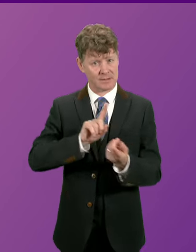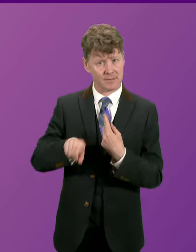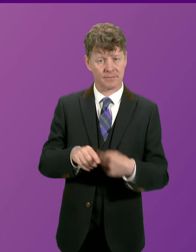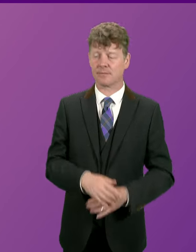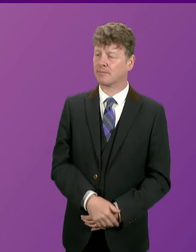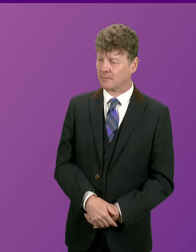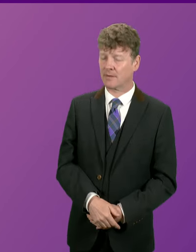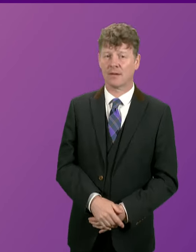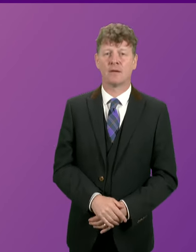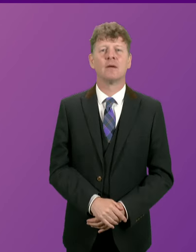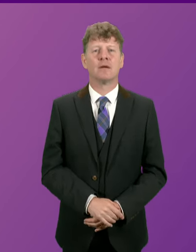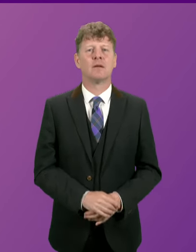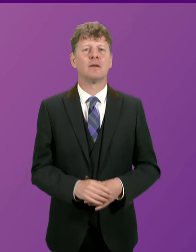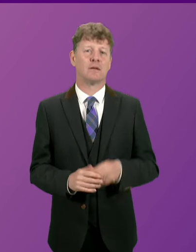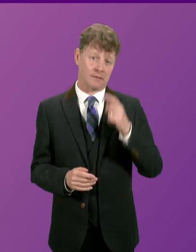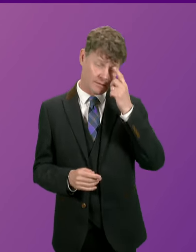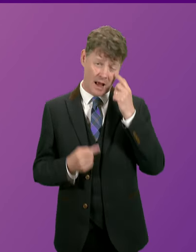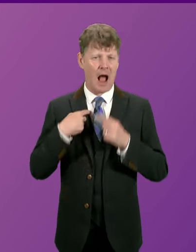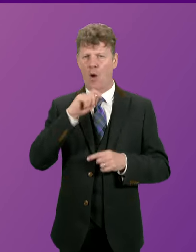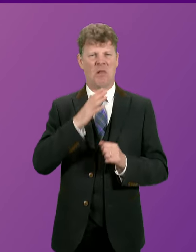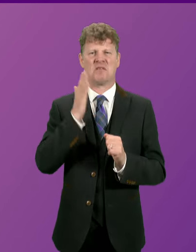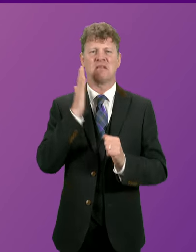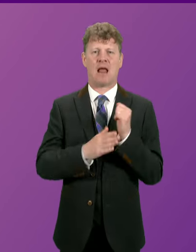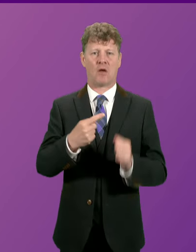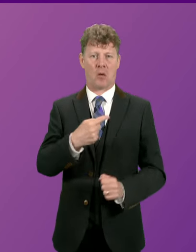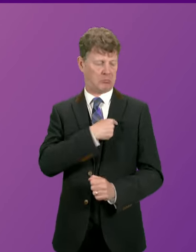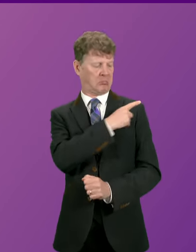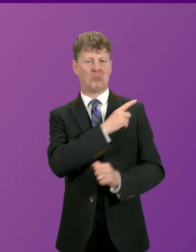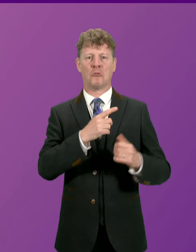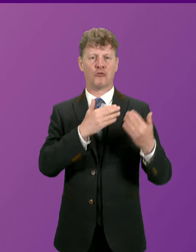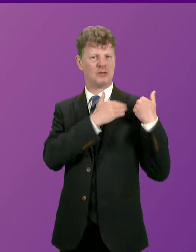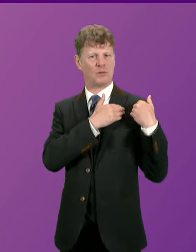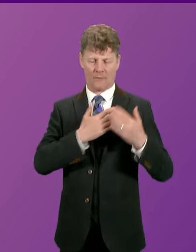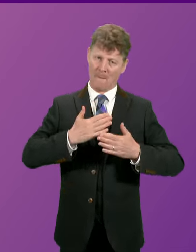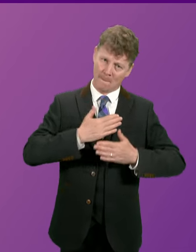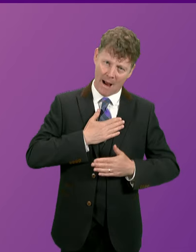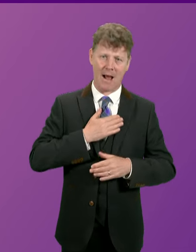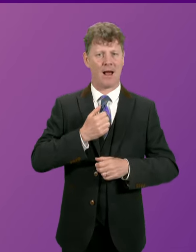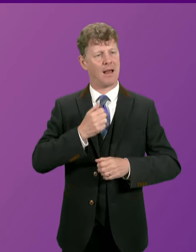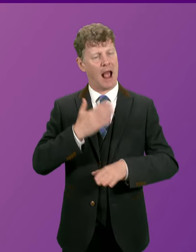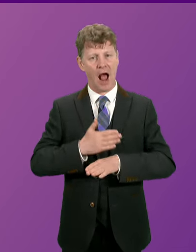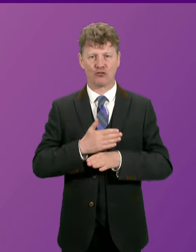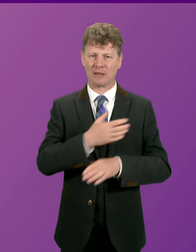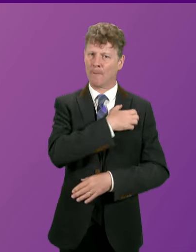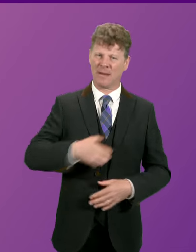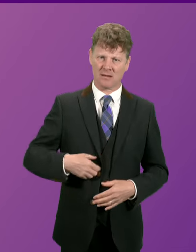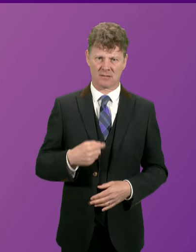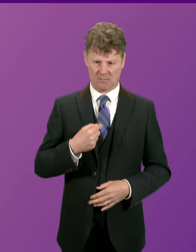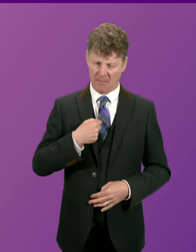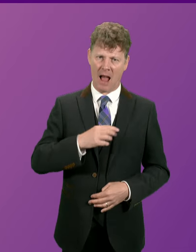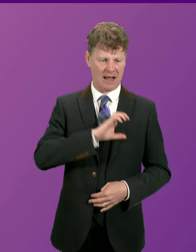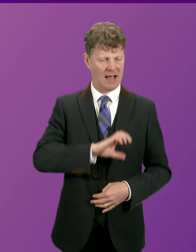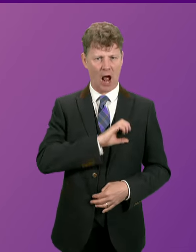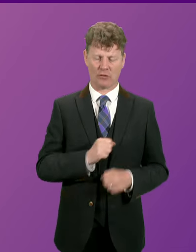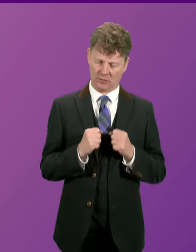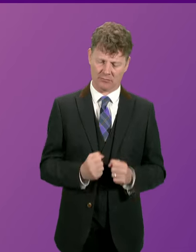I will never evade the responsibility for my actions as a minister. Never. It's not in my character to do so. But